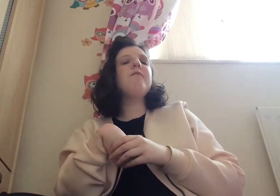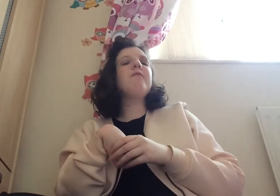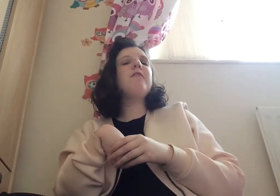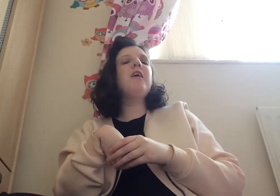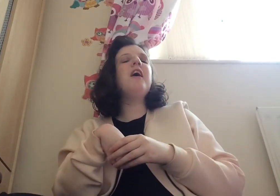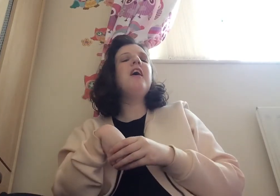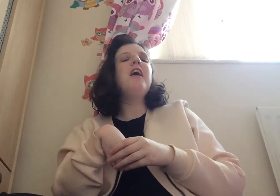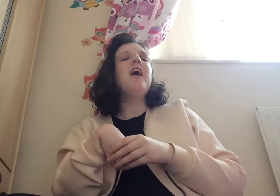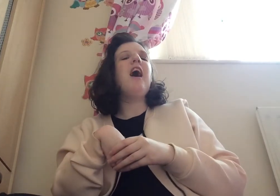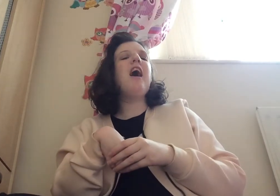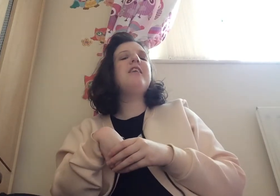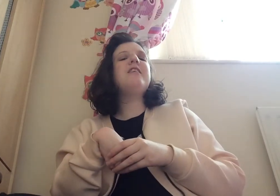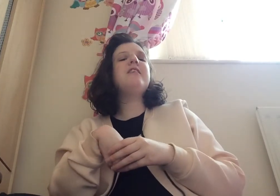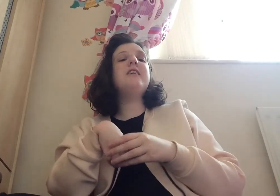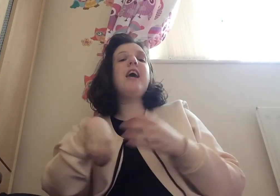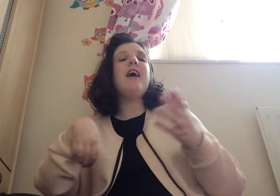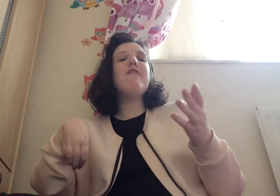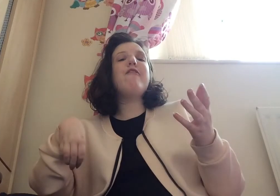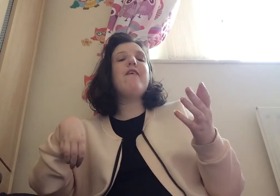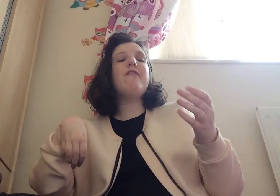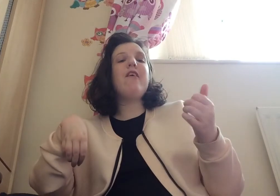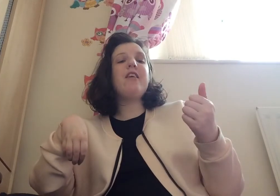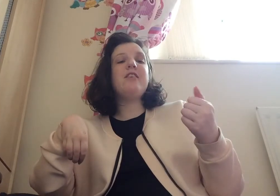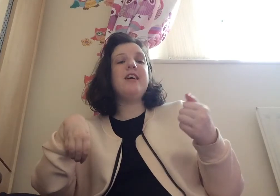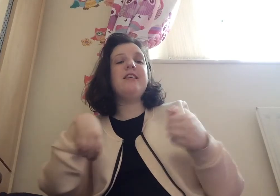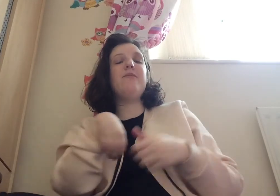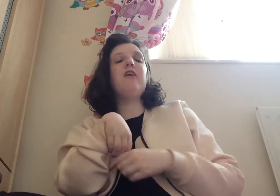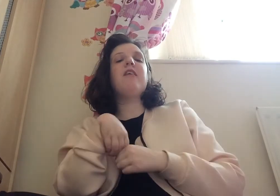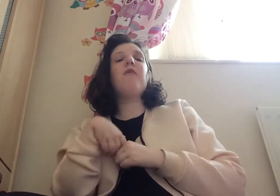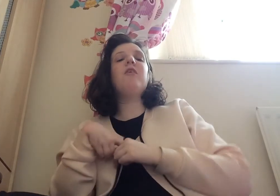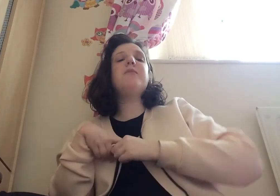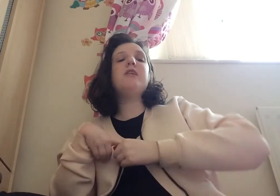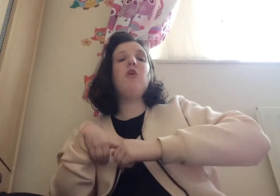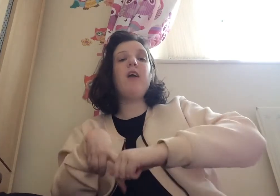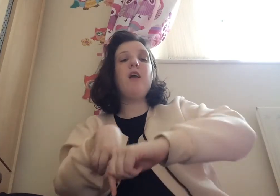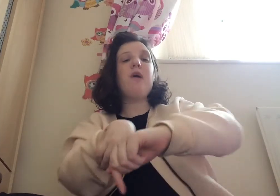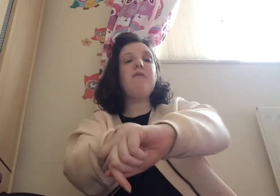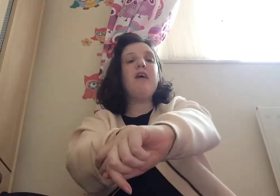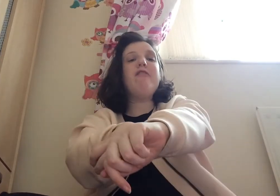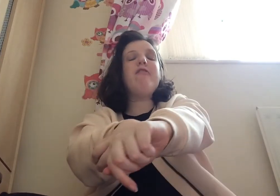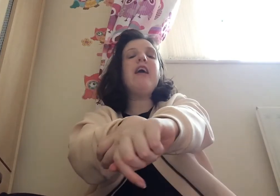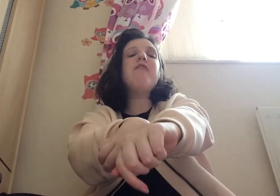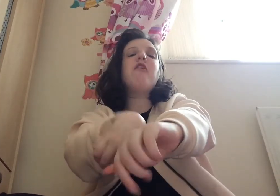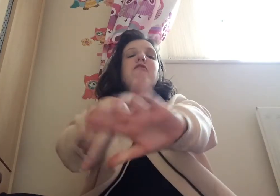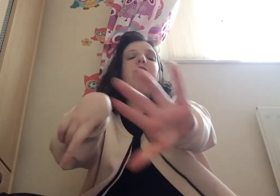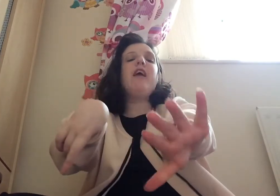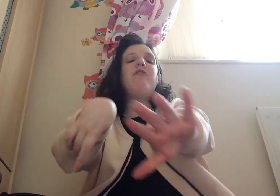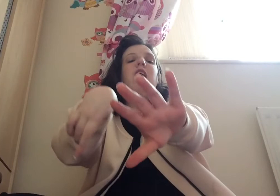and today i'm very very excited because i'm going to be talking about my favorite favorite